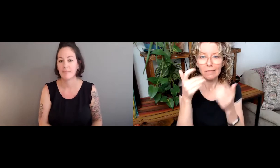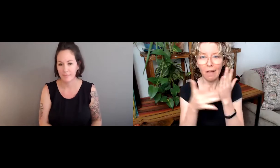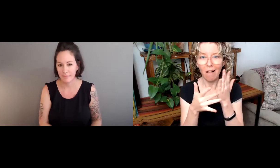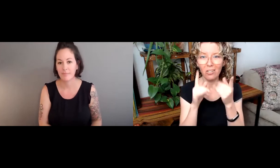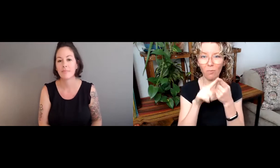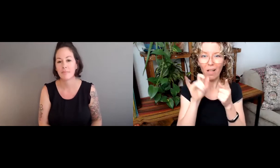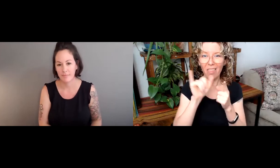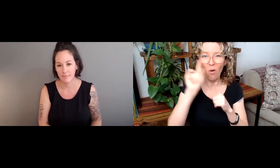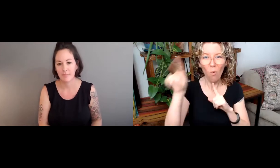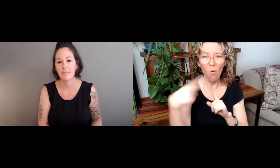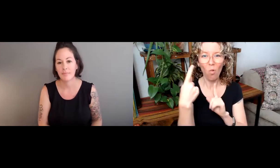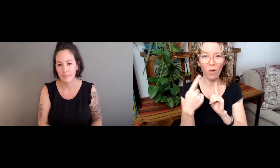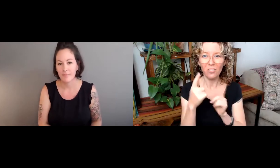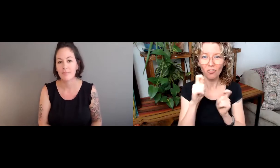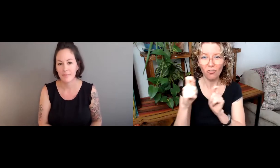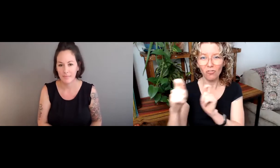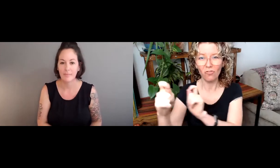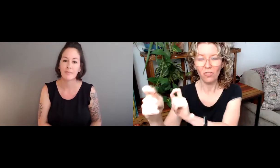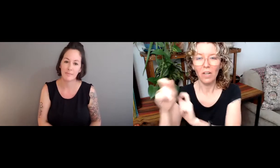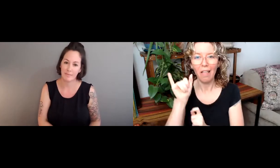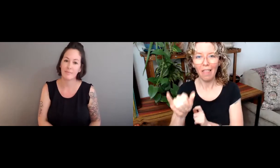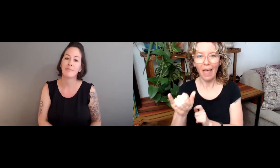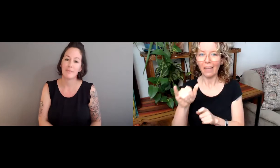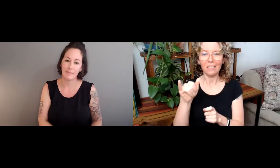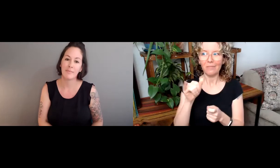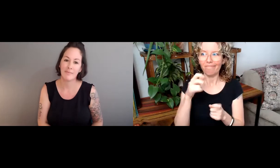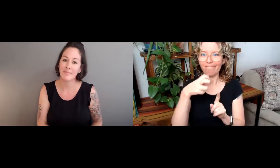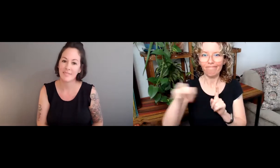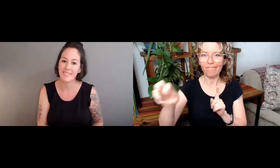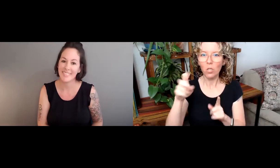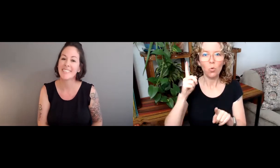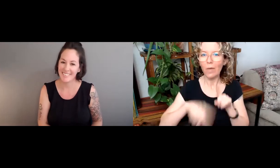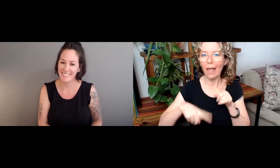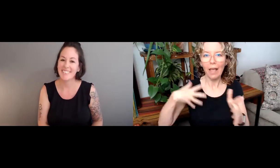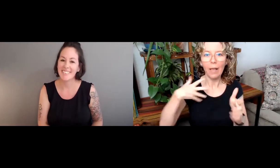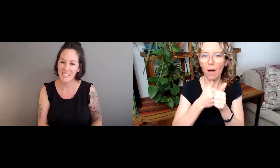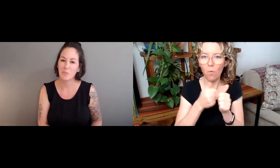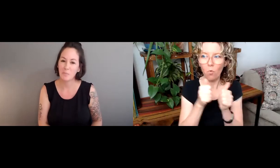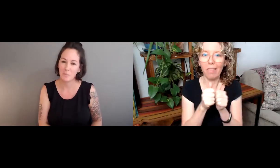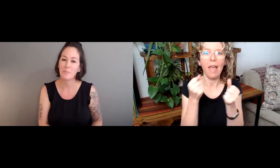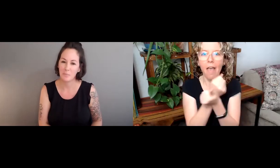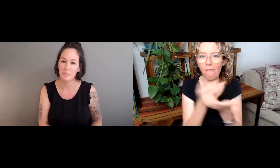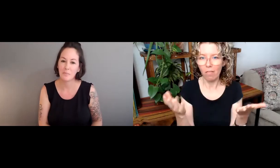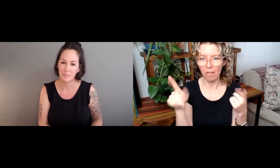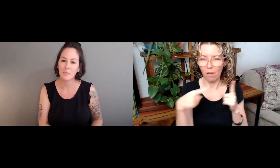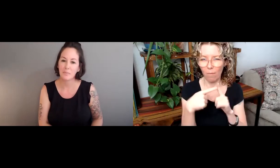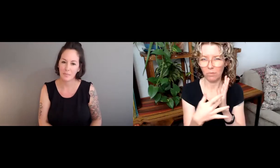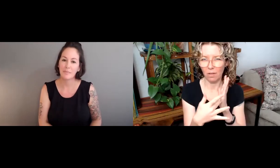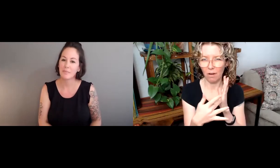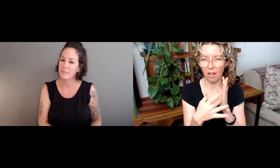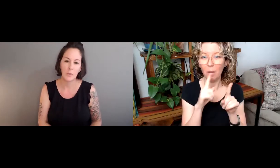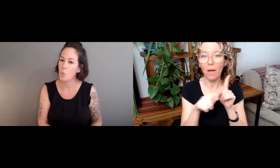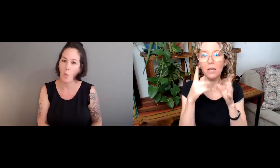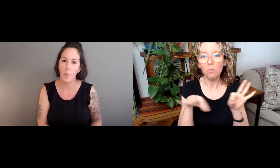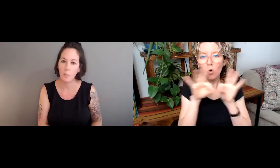And now we're working with newer technologies as technology always changes and evolves. And you